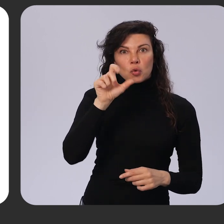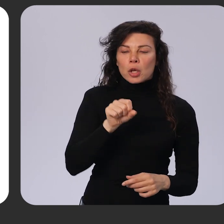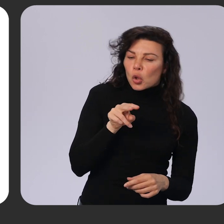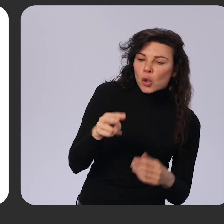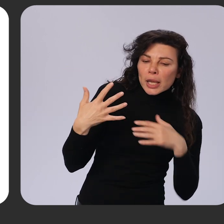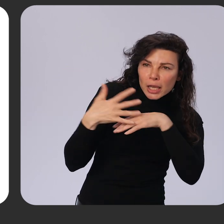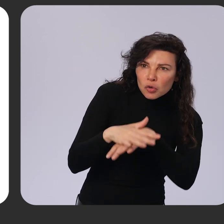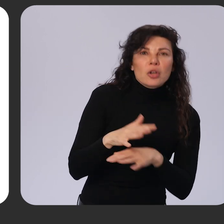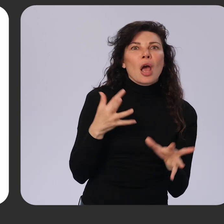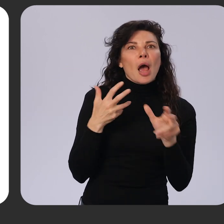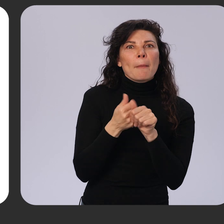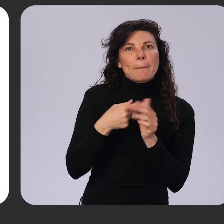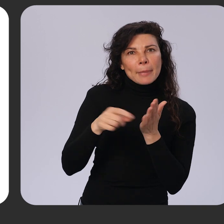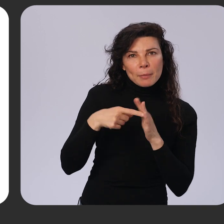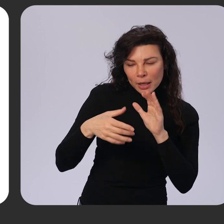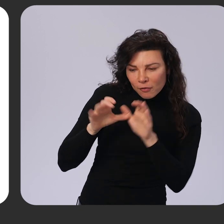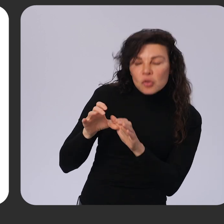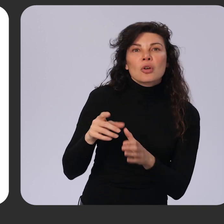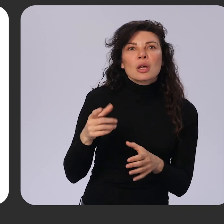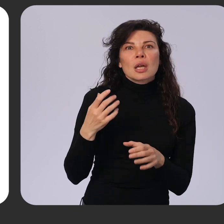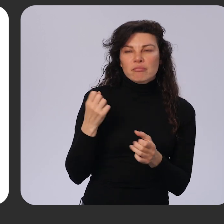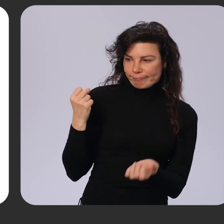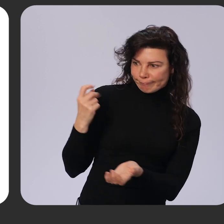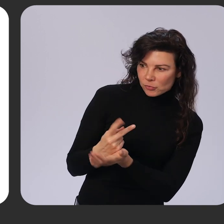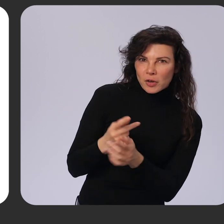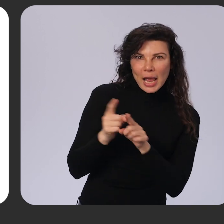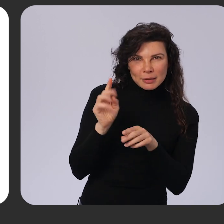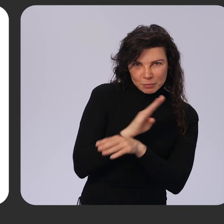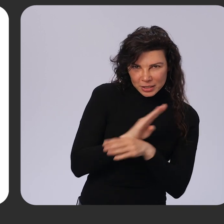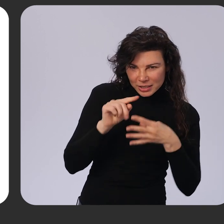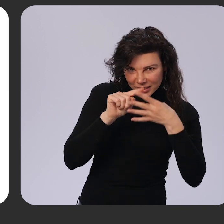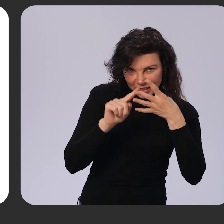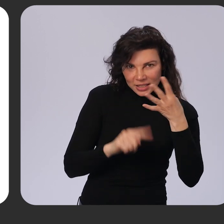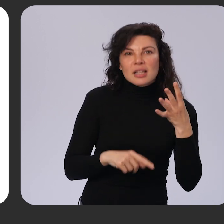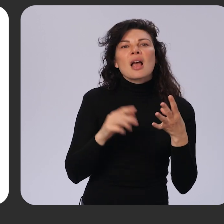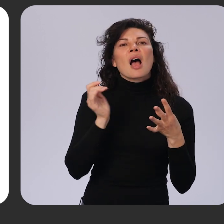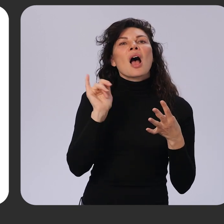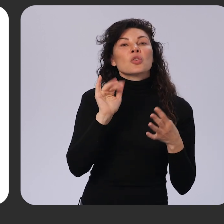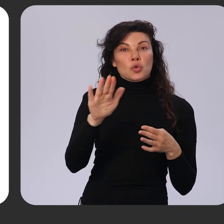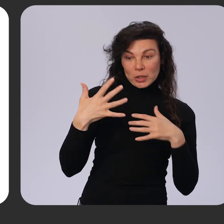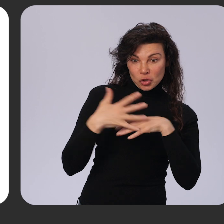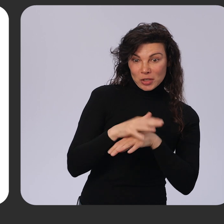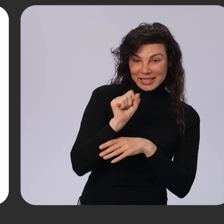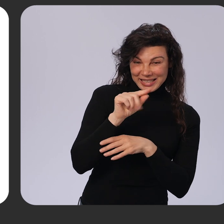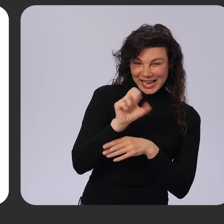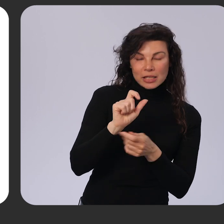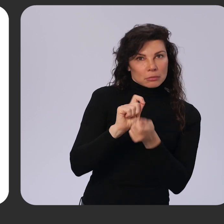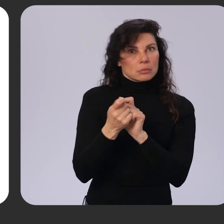update the payment configuration, get approved as a business, and finally switch your integration status to go live on production.